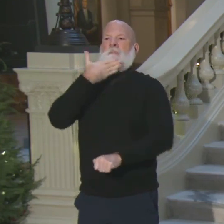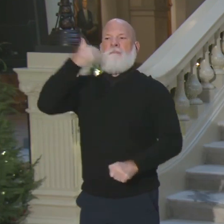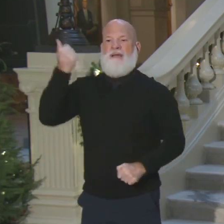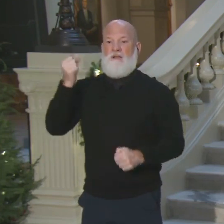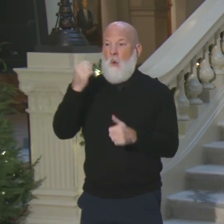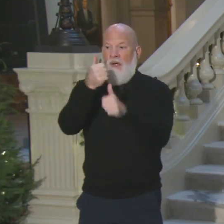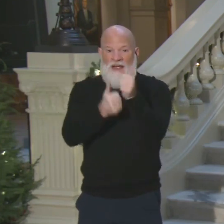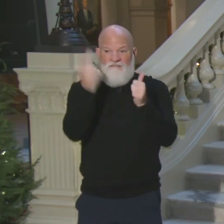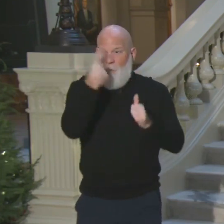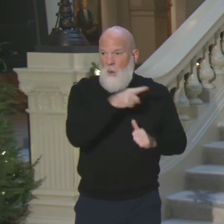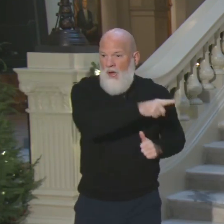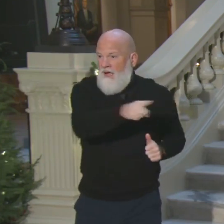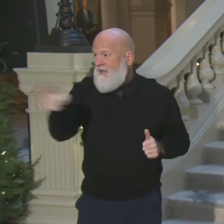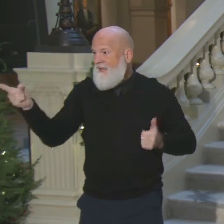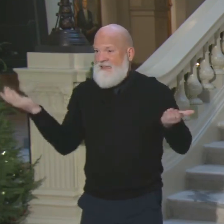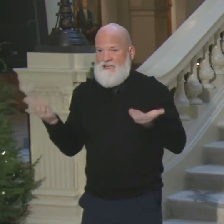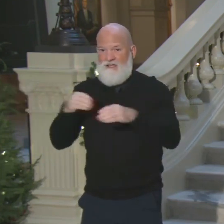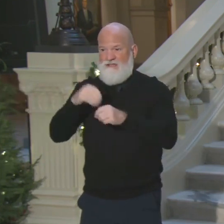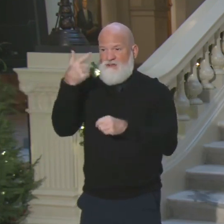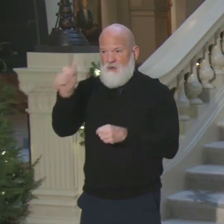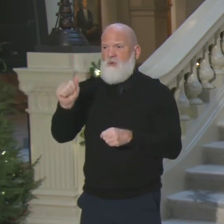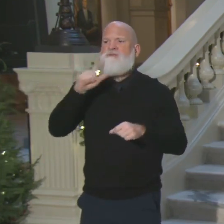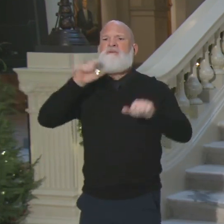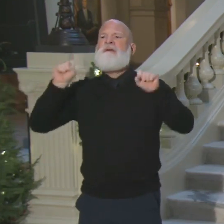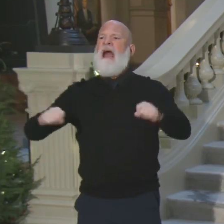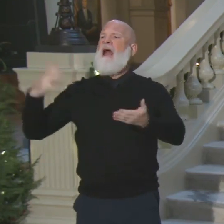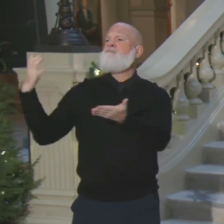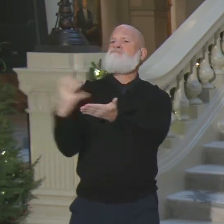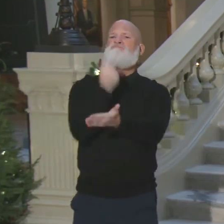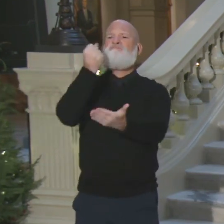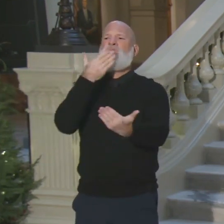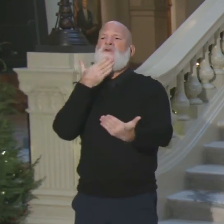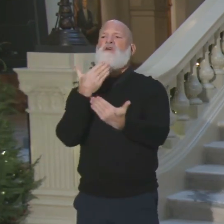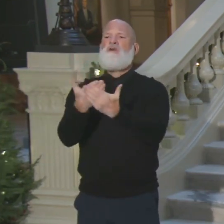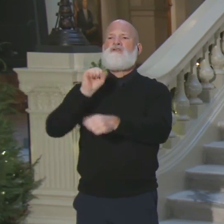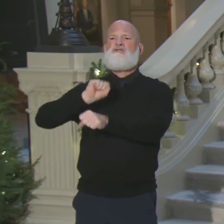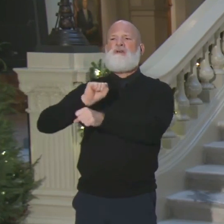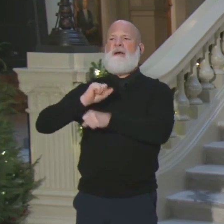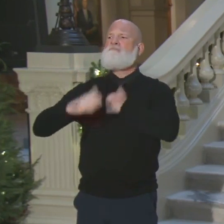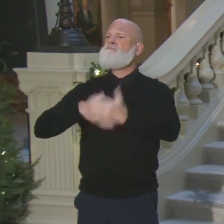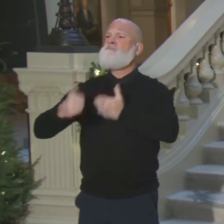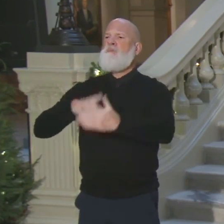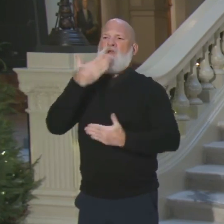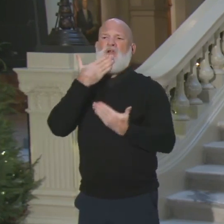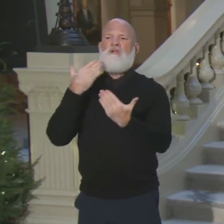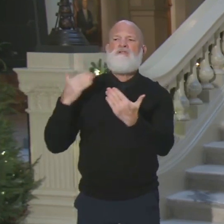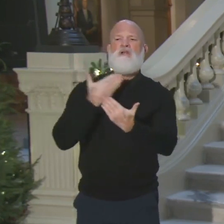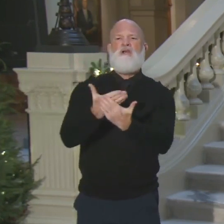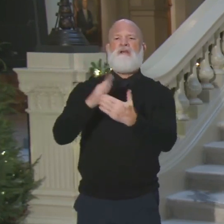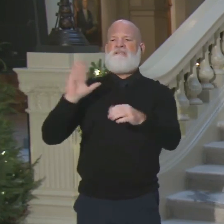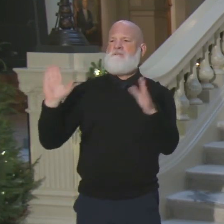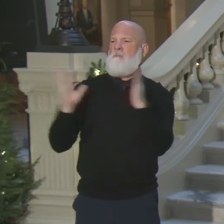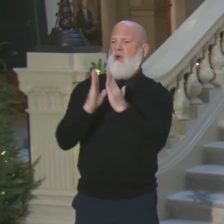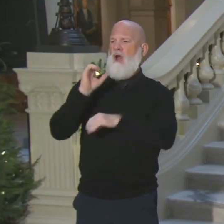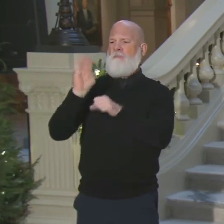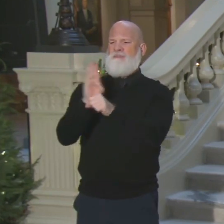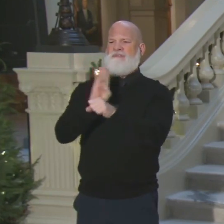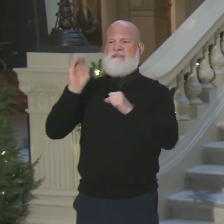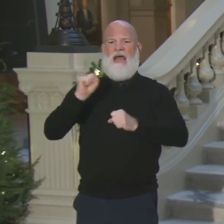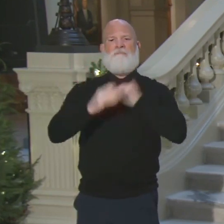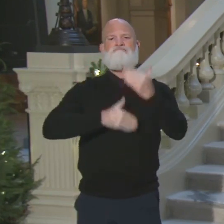or those brave entrepreneurs can start their next small business. It is now time to direct our energies